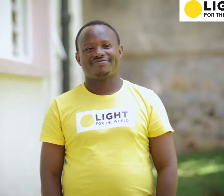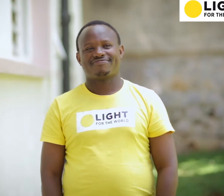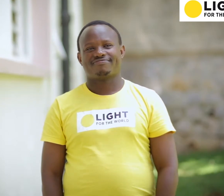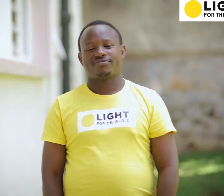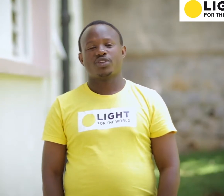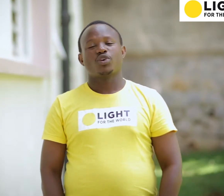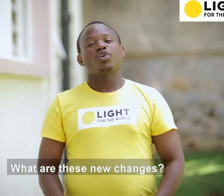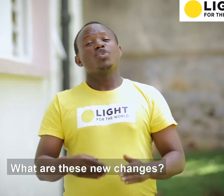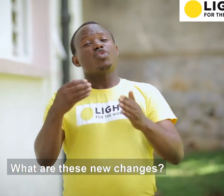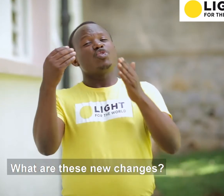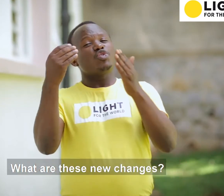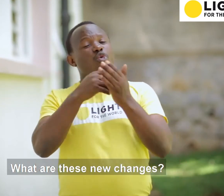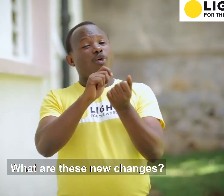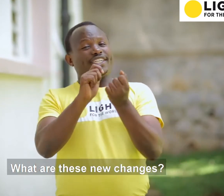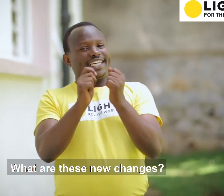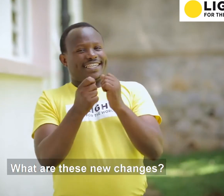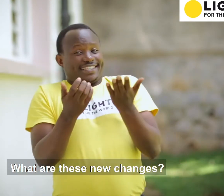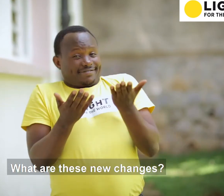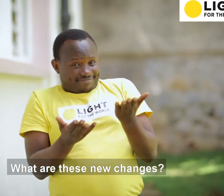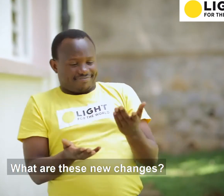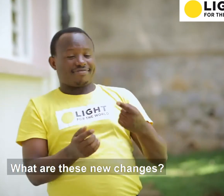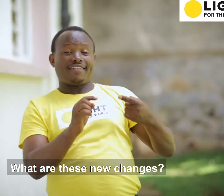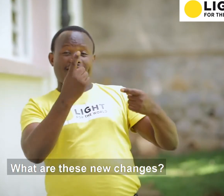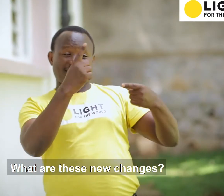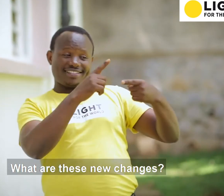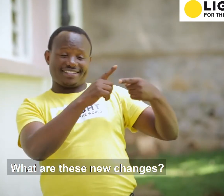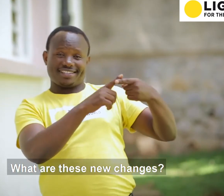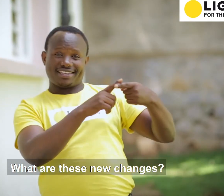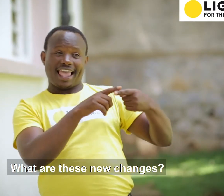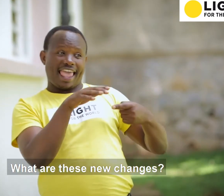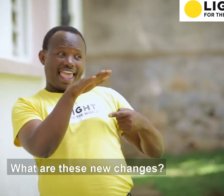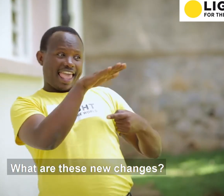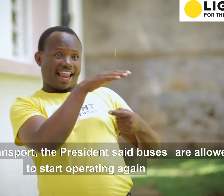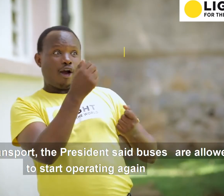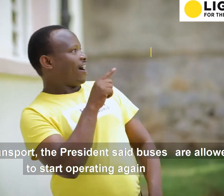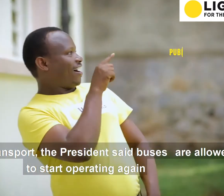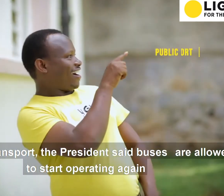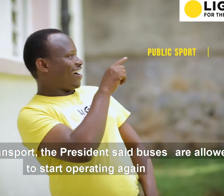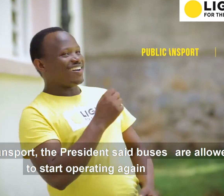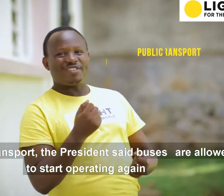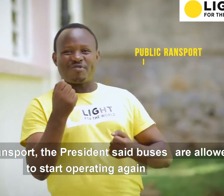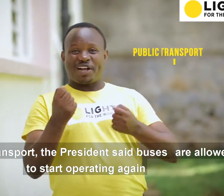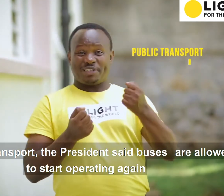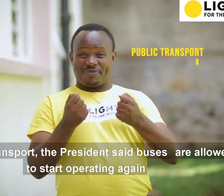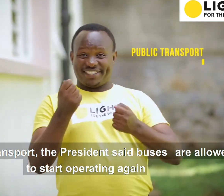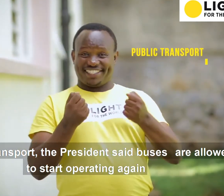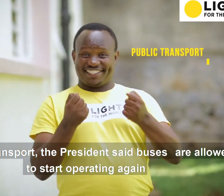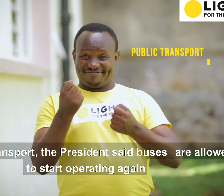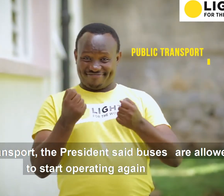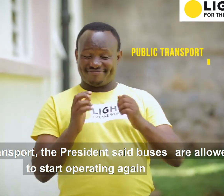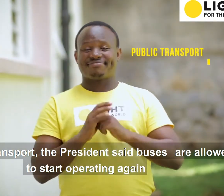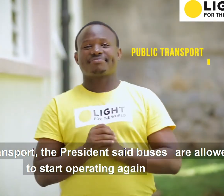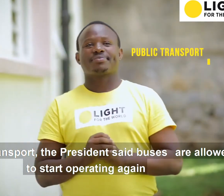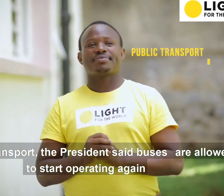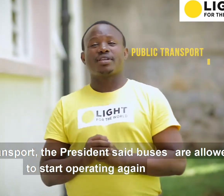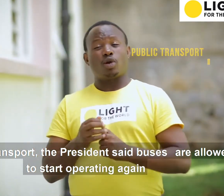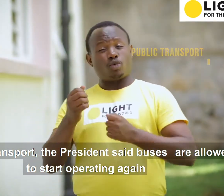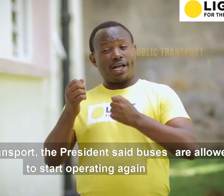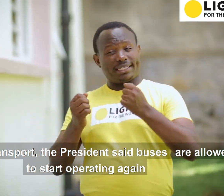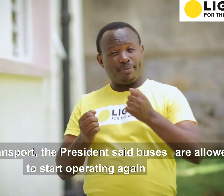What are these new changes? 1. About transport, the President said buses are allowed